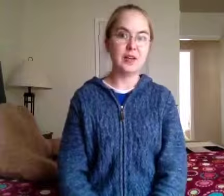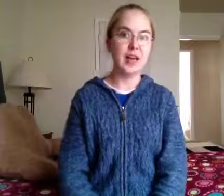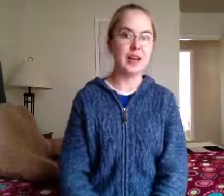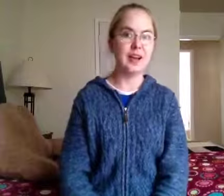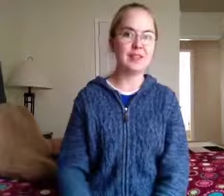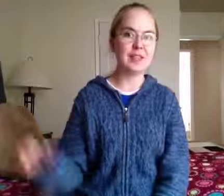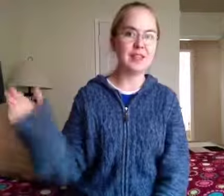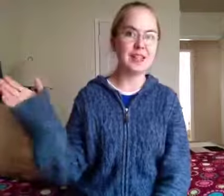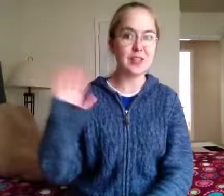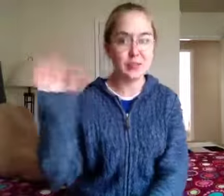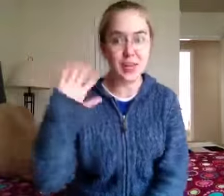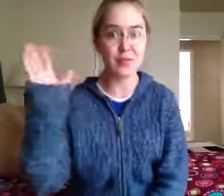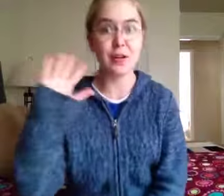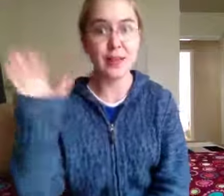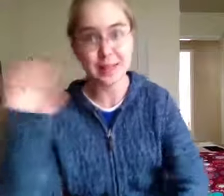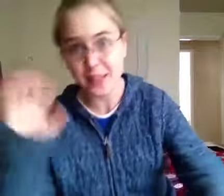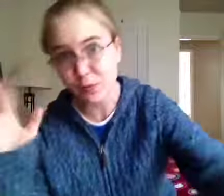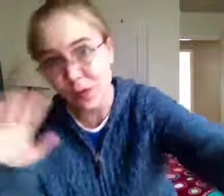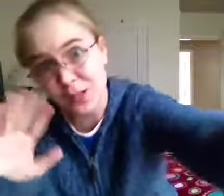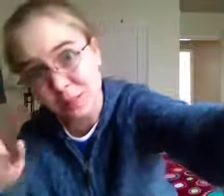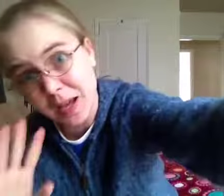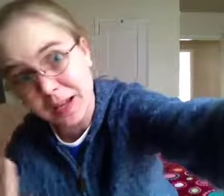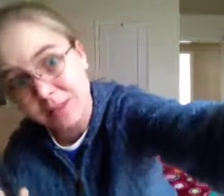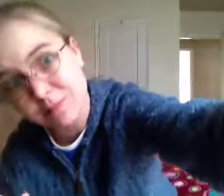Okay, I will see you guys on Tuesday. Have a great weekend. Thank you for watching. Bye. Bye. Bye. Thank you.